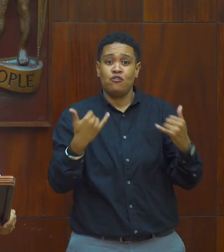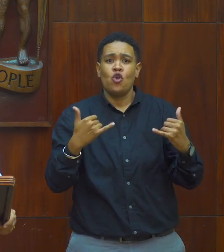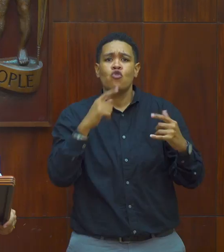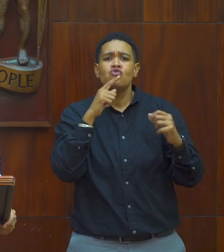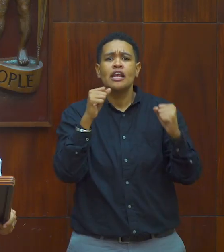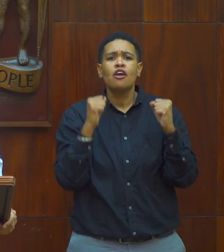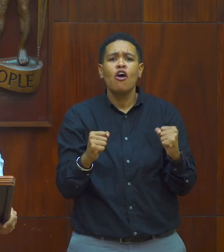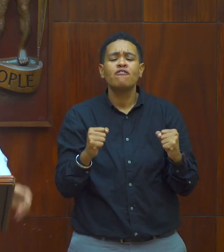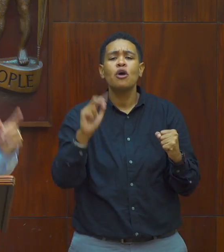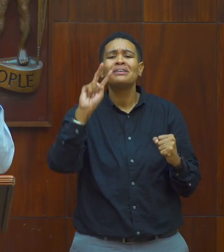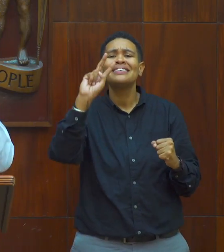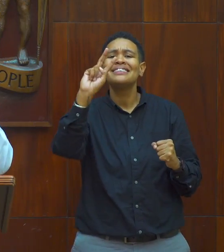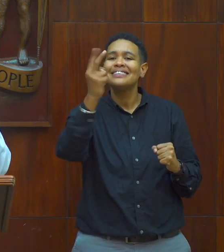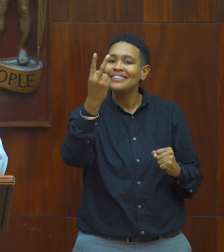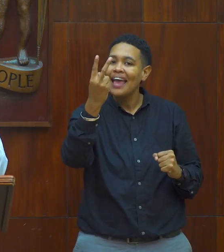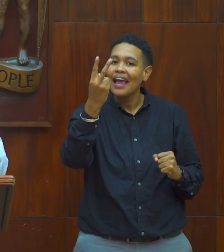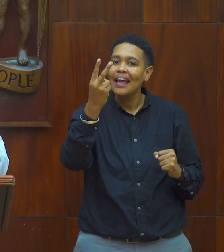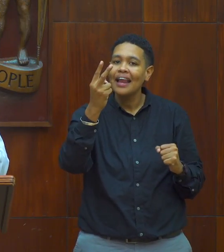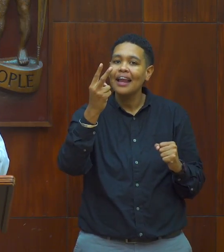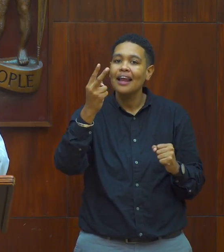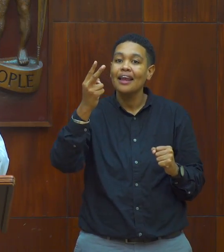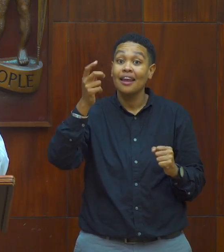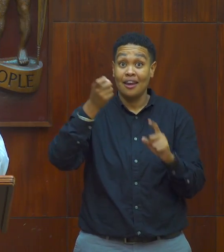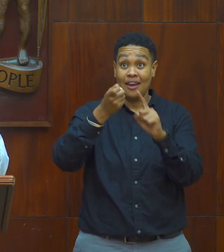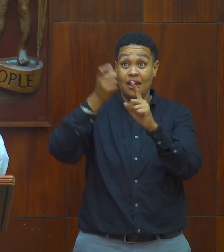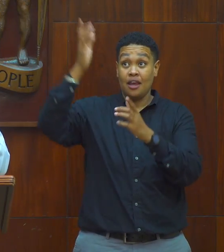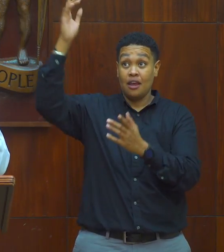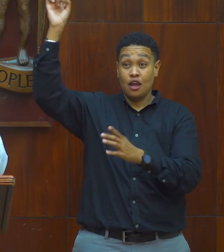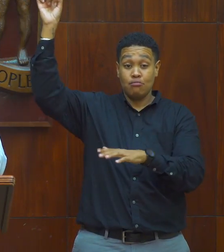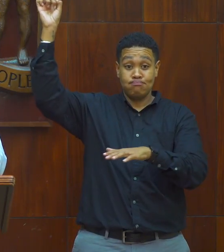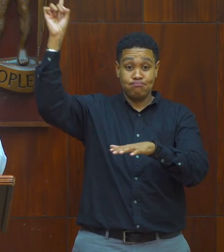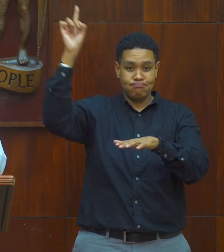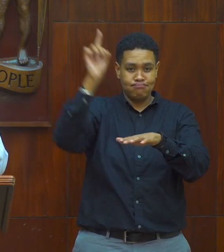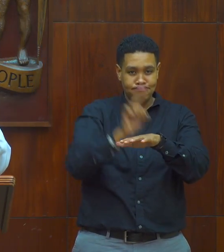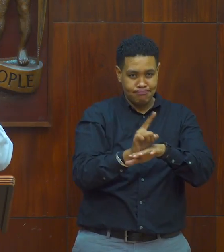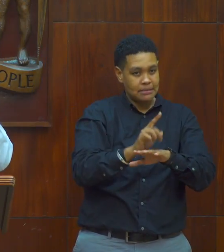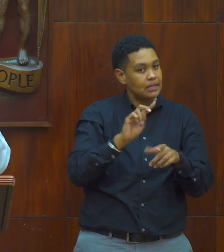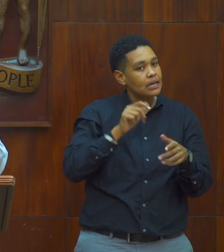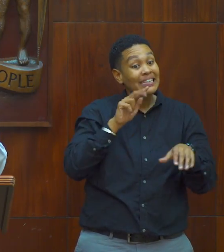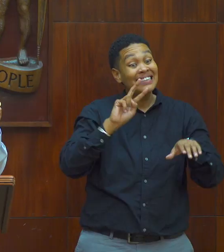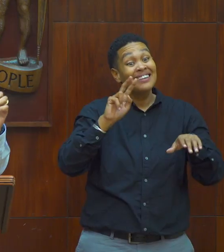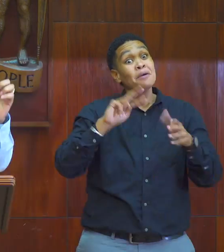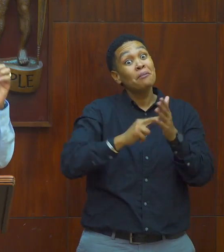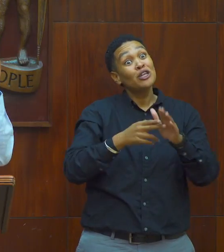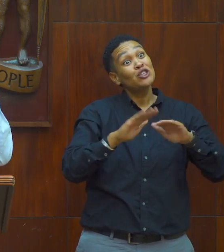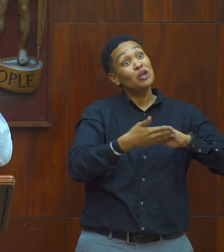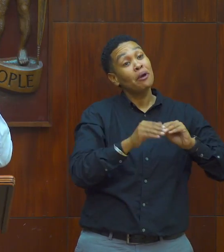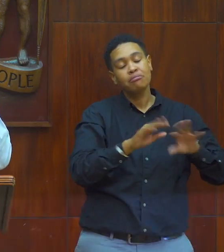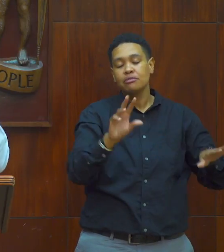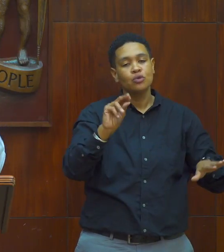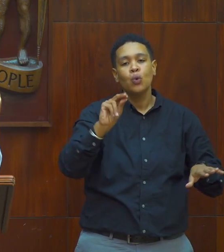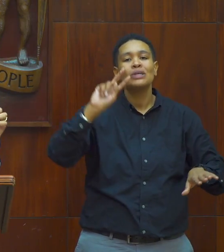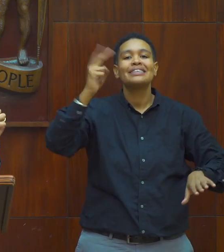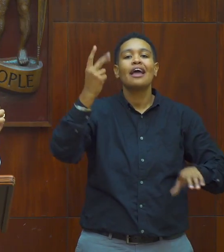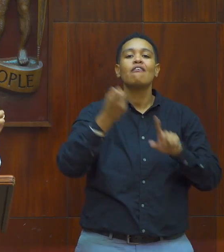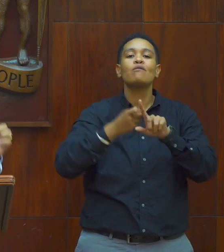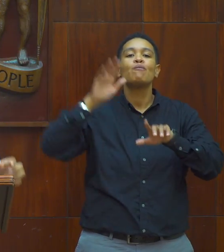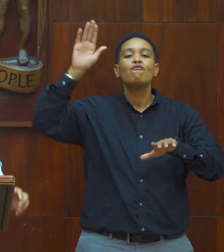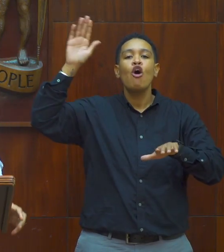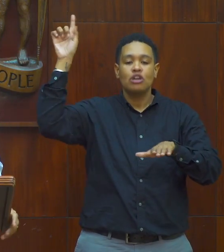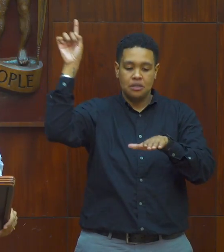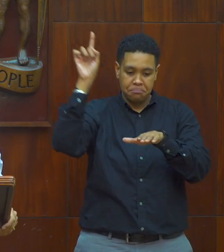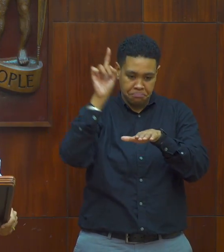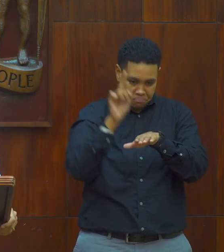confirming the second imported case. It is a second case but the second case is also an imported